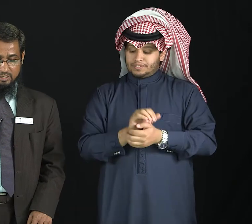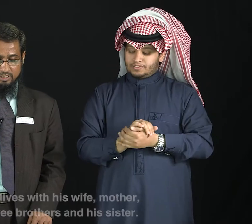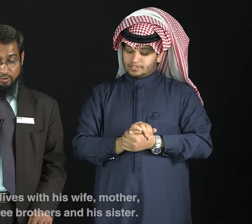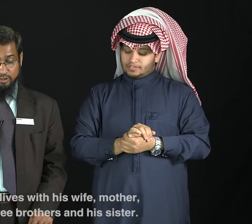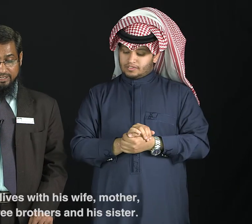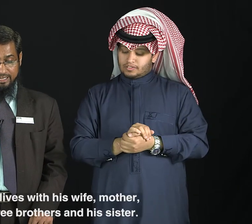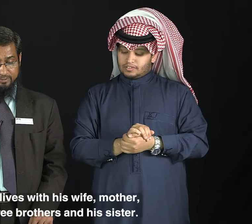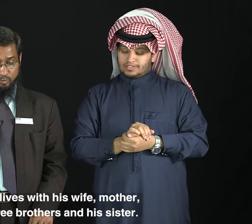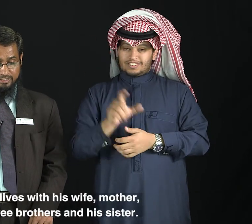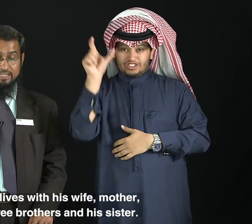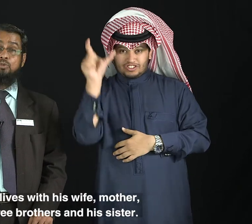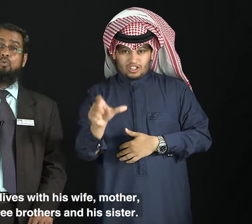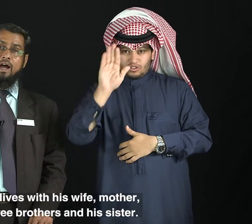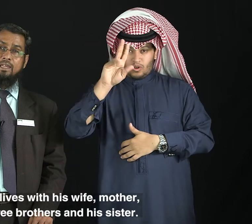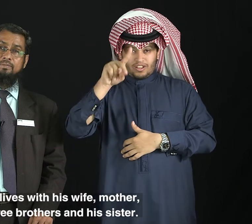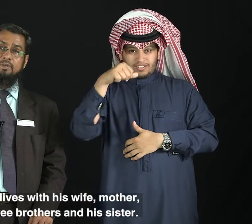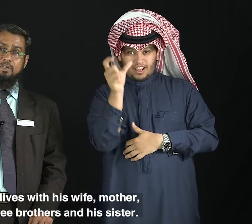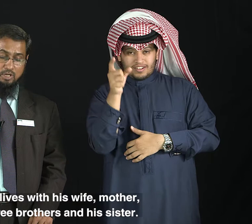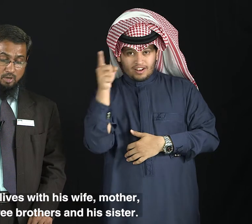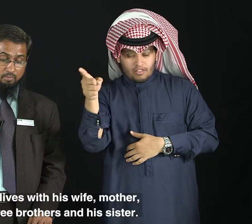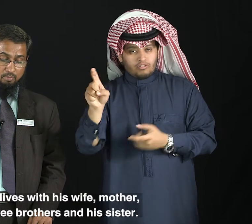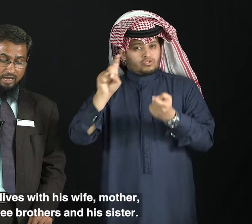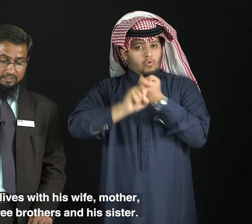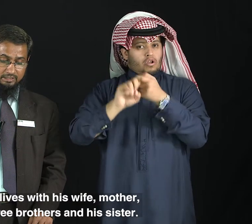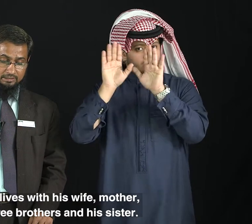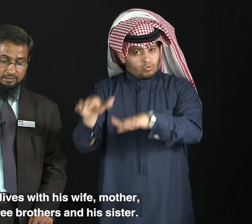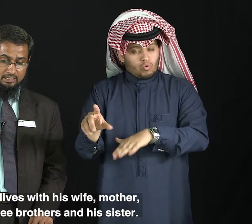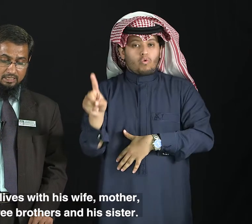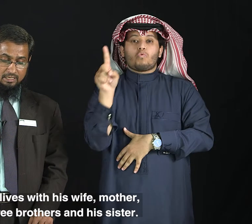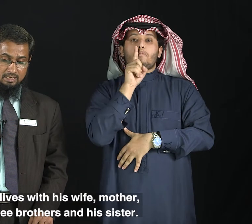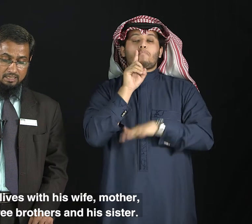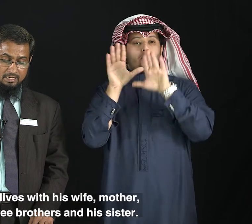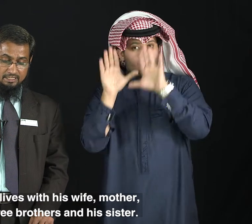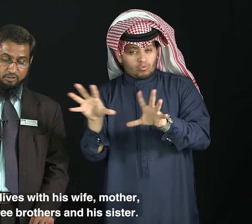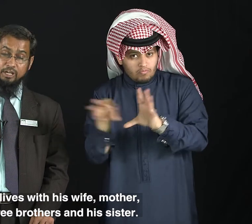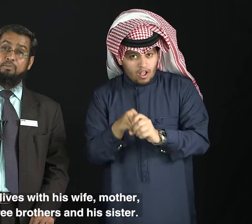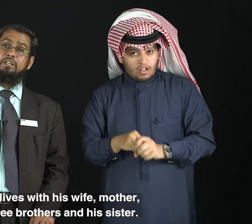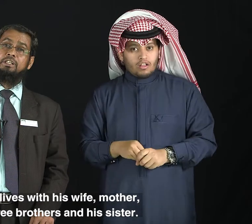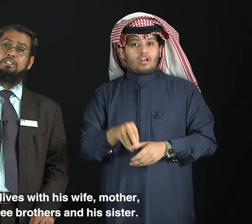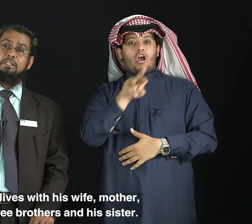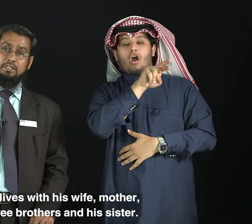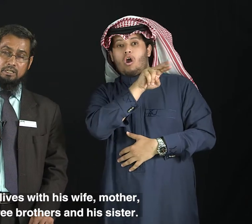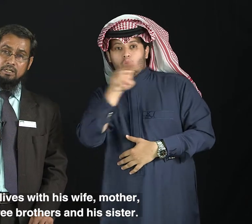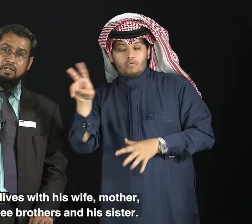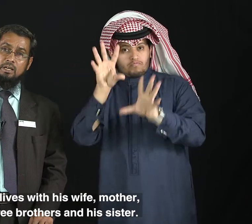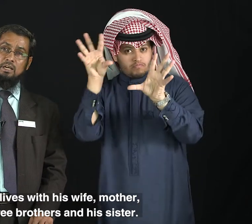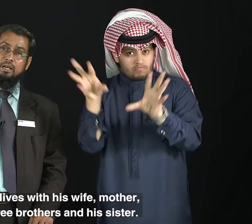Sultan lives with his wife, mother, his three brothers,